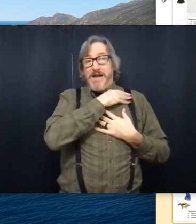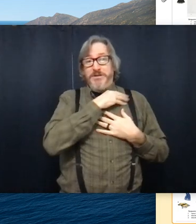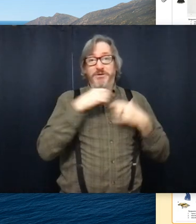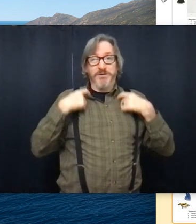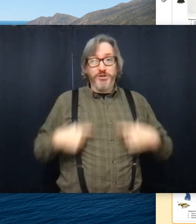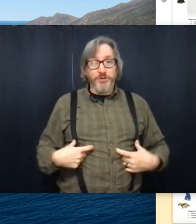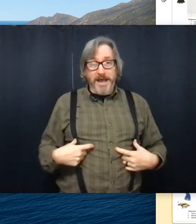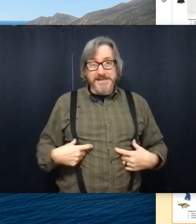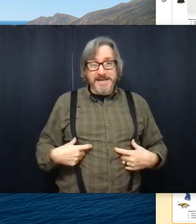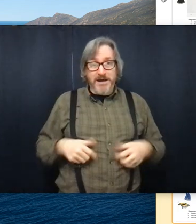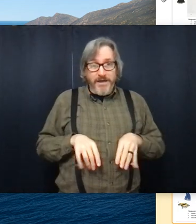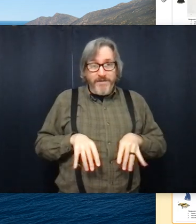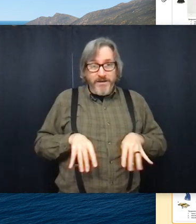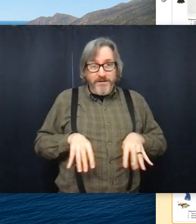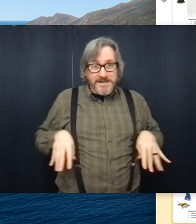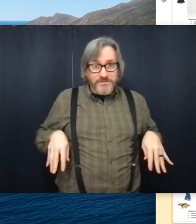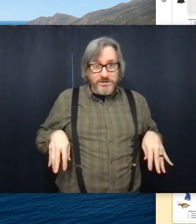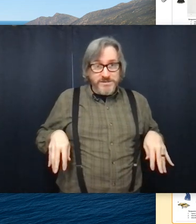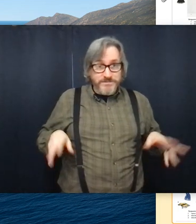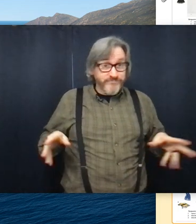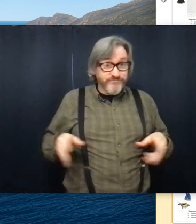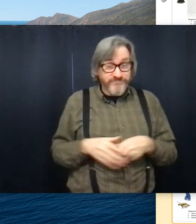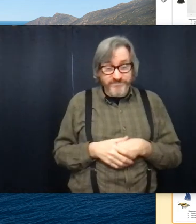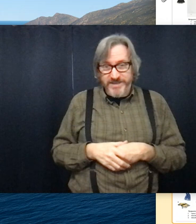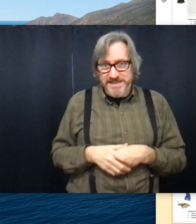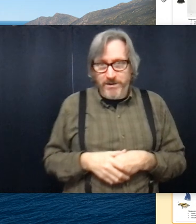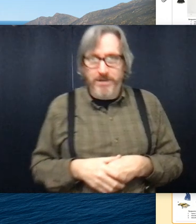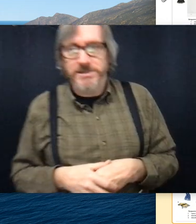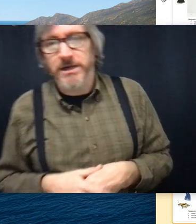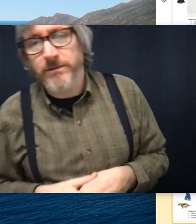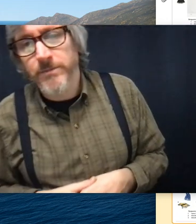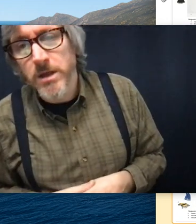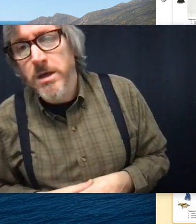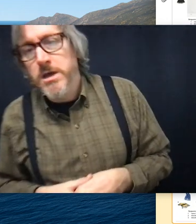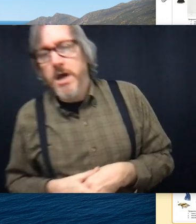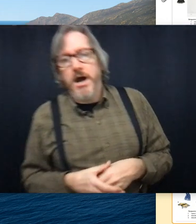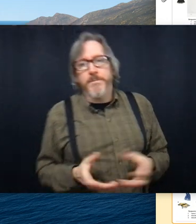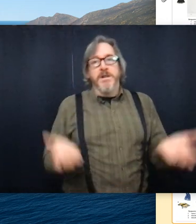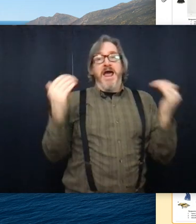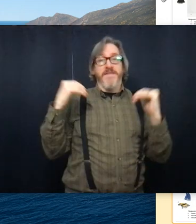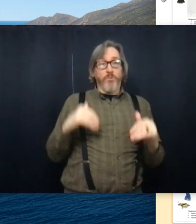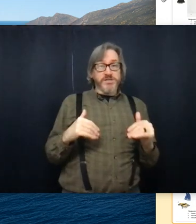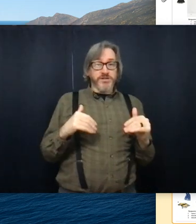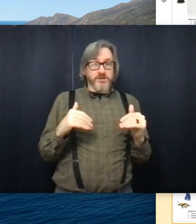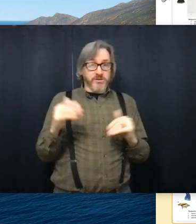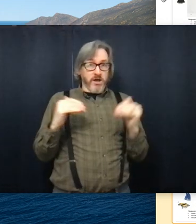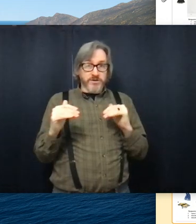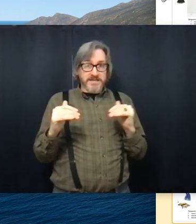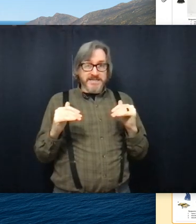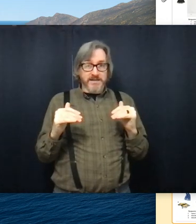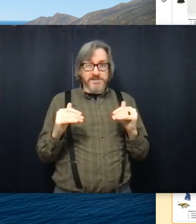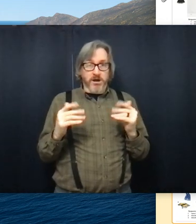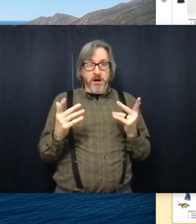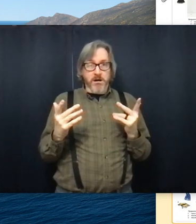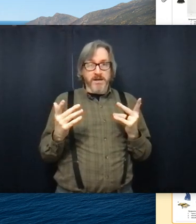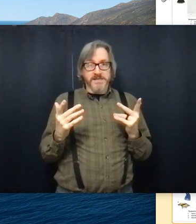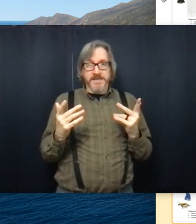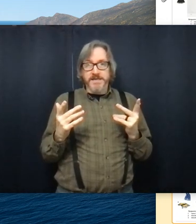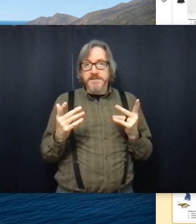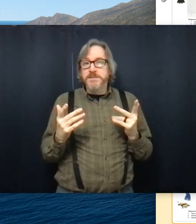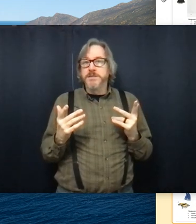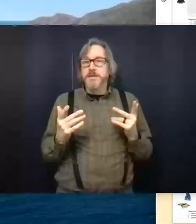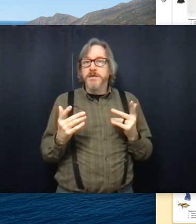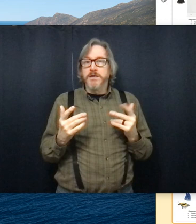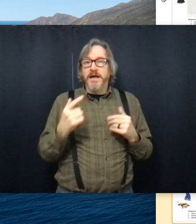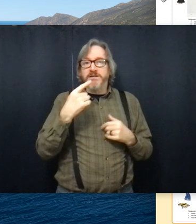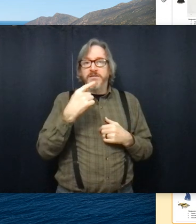I would do it. She hangs down and then has frills. That's how I would assign it. Um, and then once other details are, is